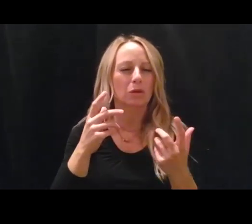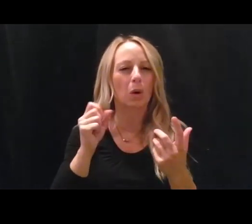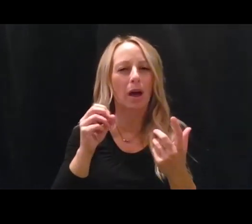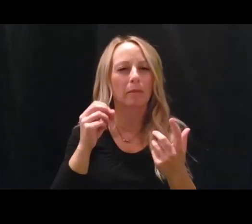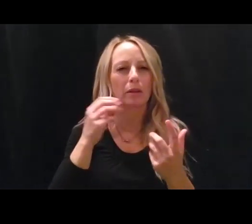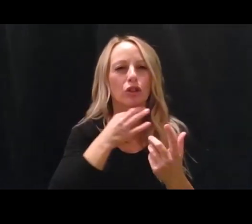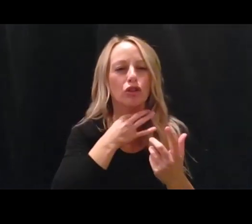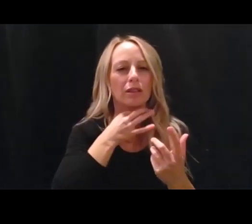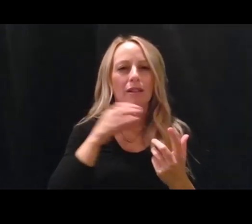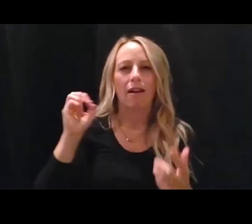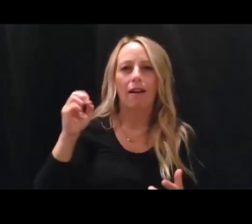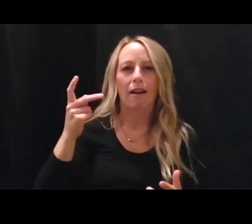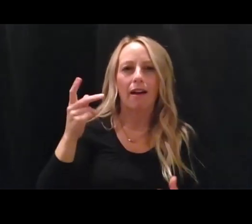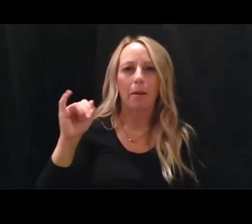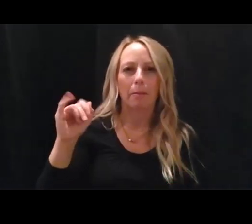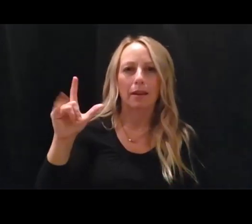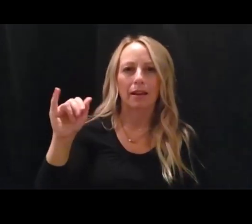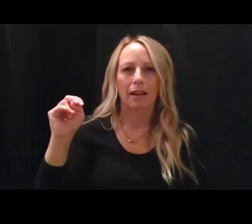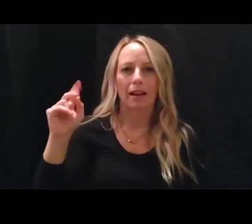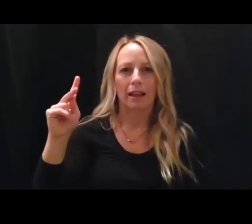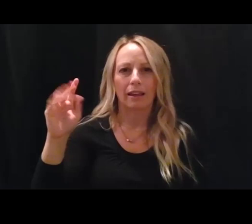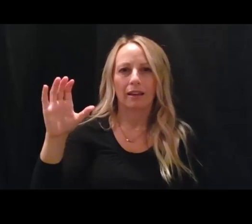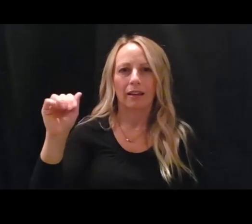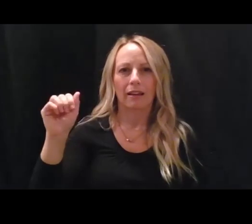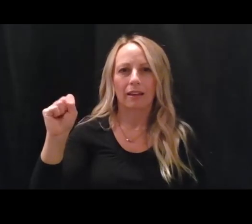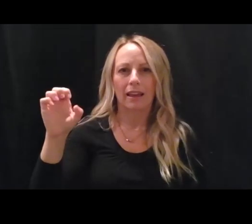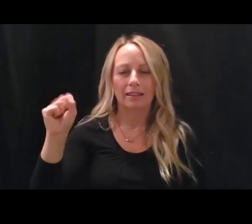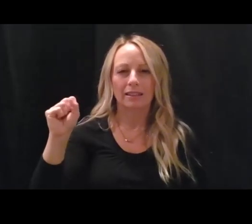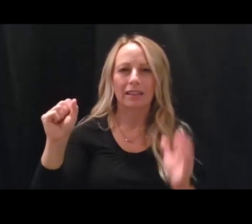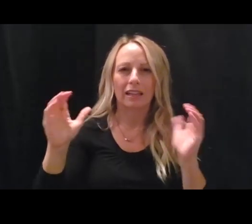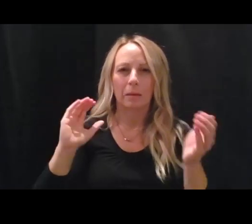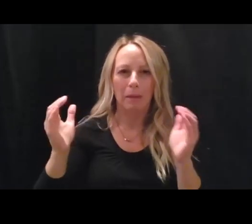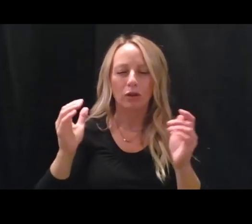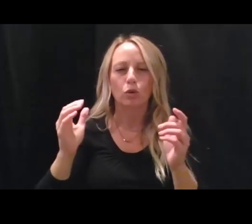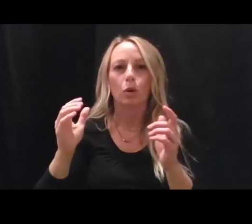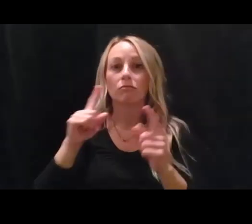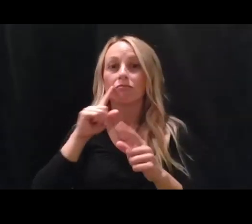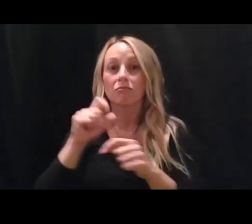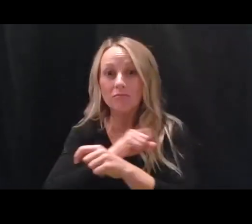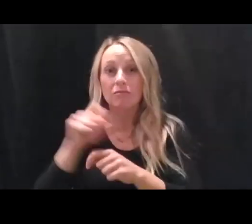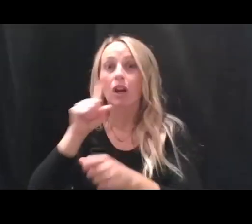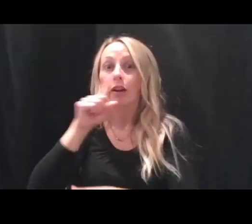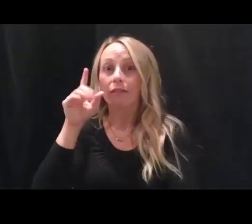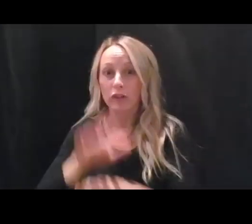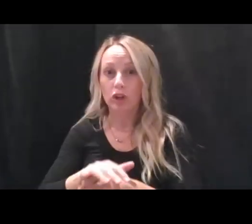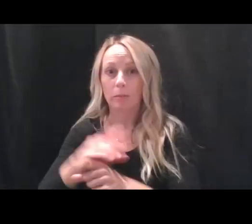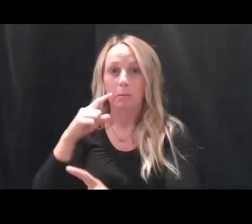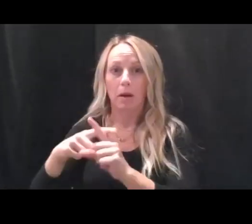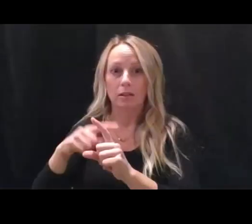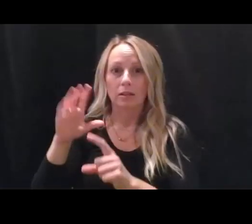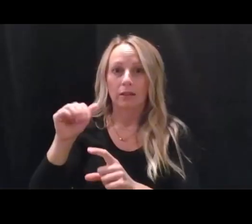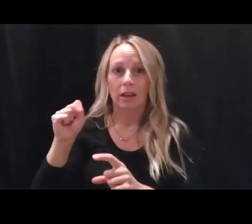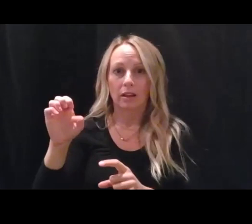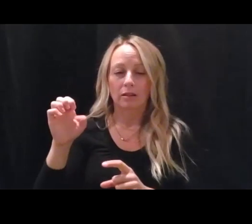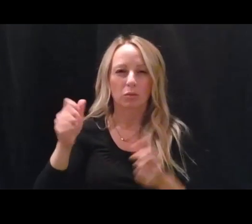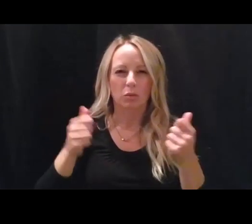epi-linked cases and how that compares to actually the confirmed number of cases in our community? Yeah, we have,